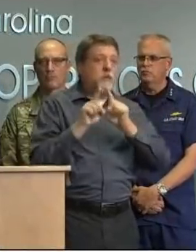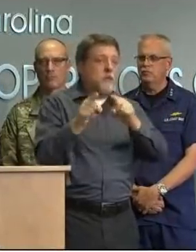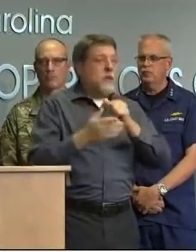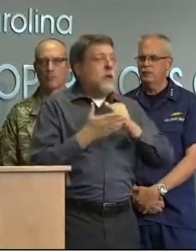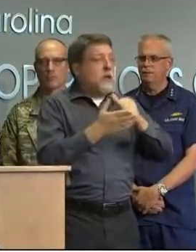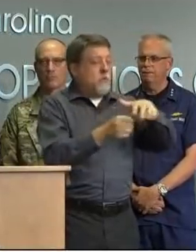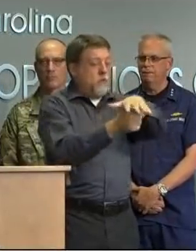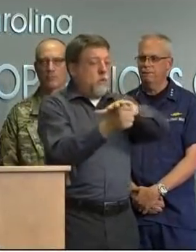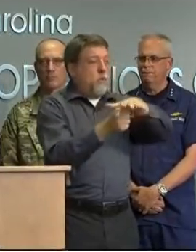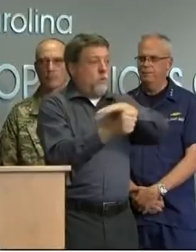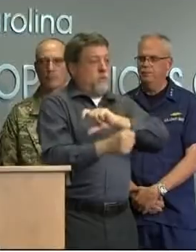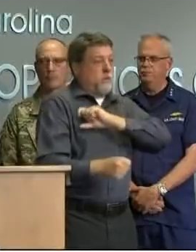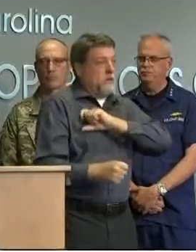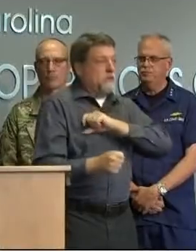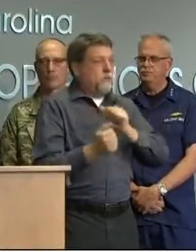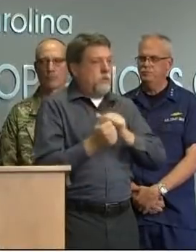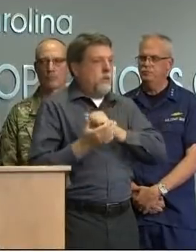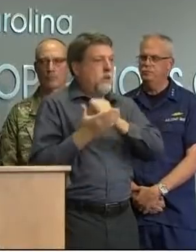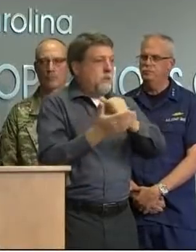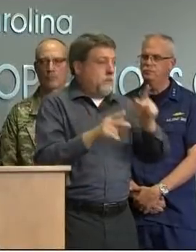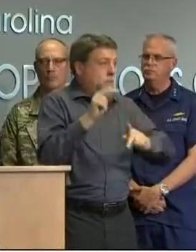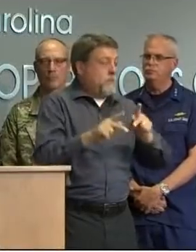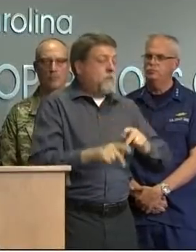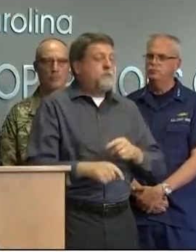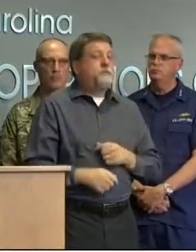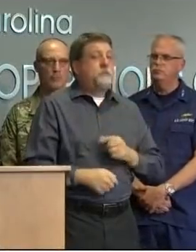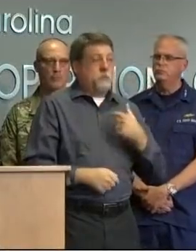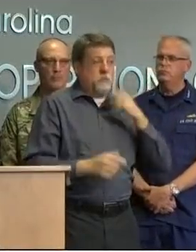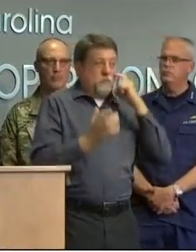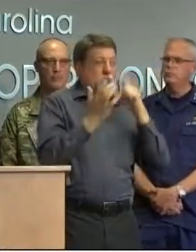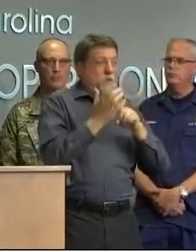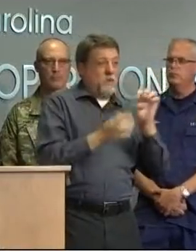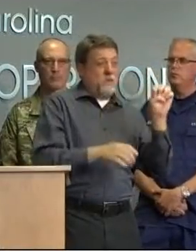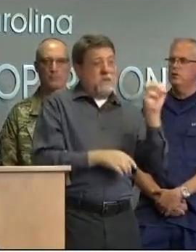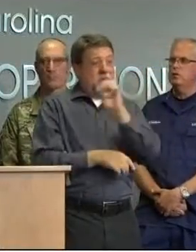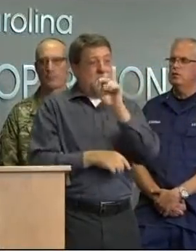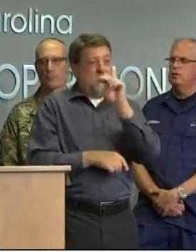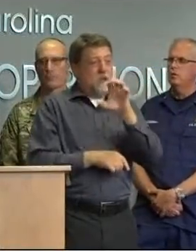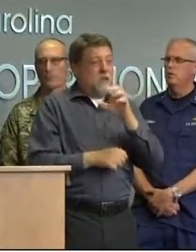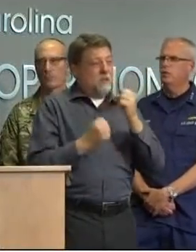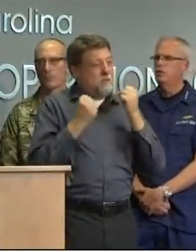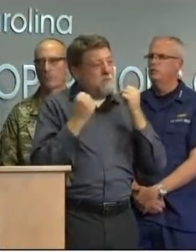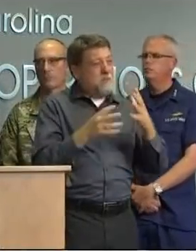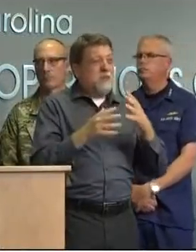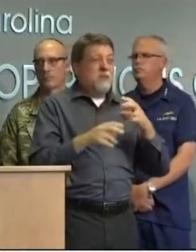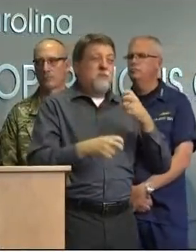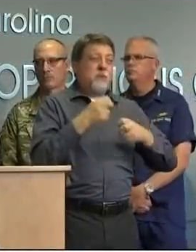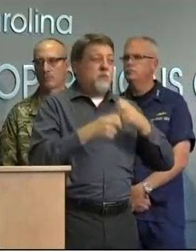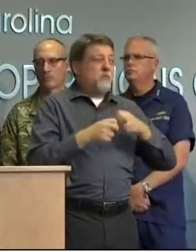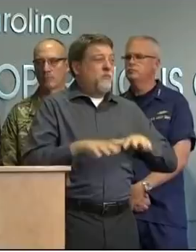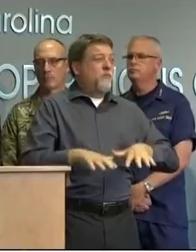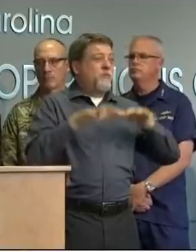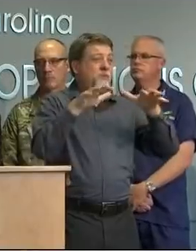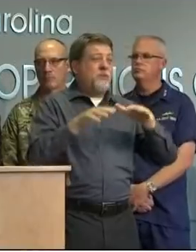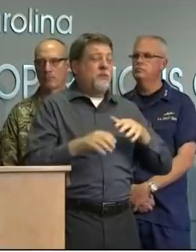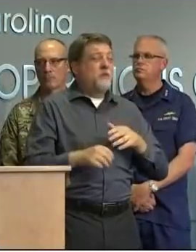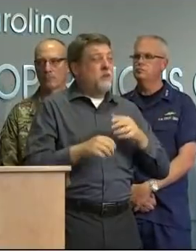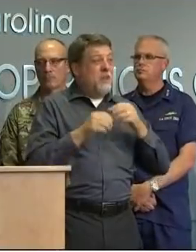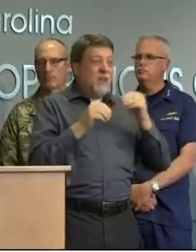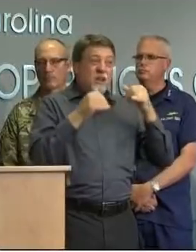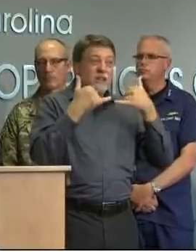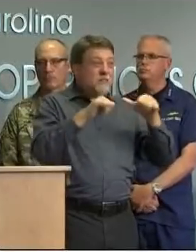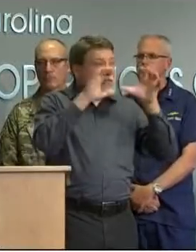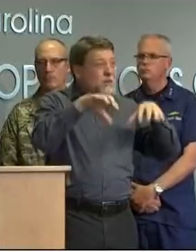efforts roadways in the eastern and southern portions of our state are experiencing widespread flooding as rain